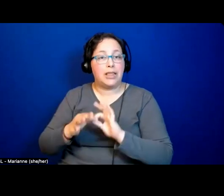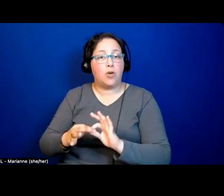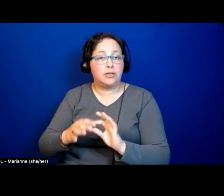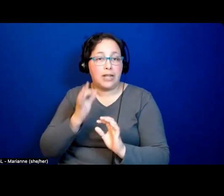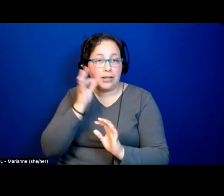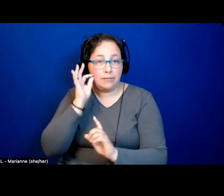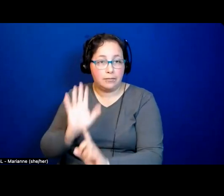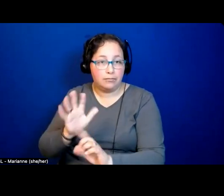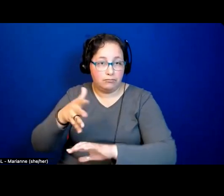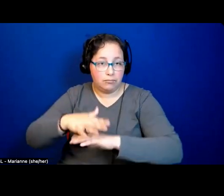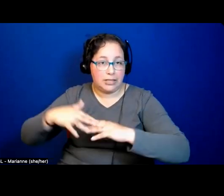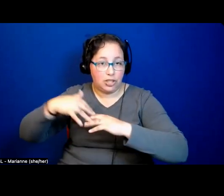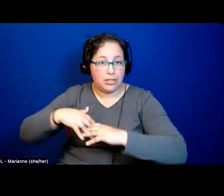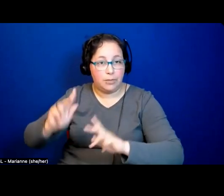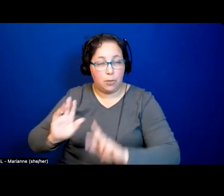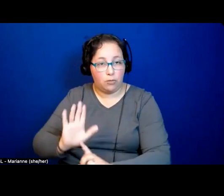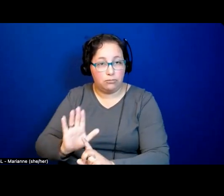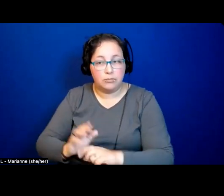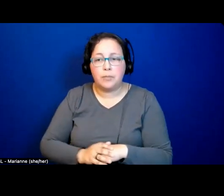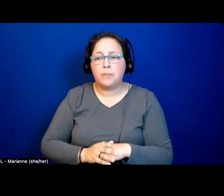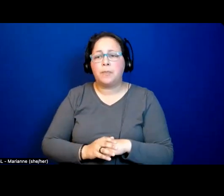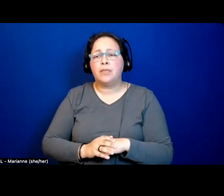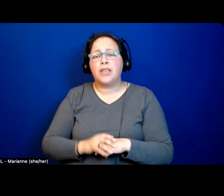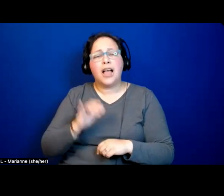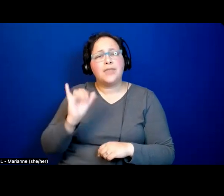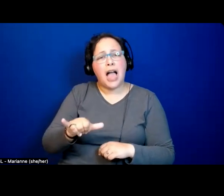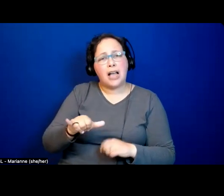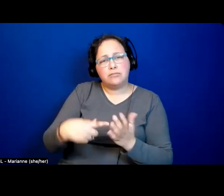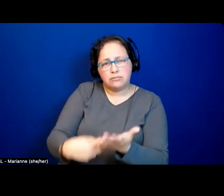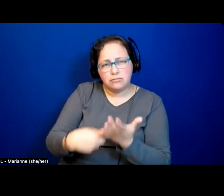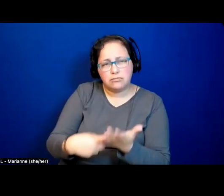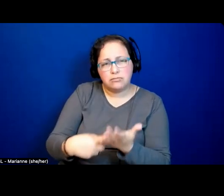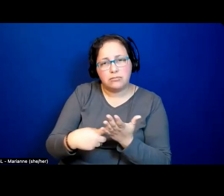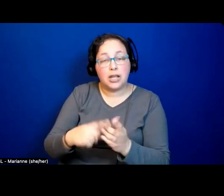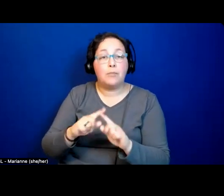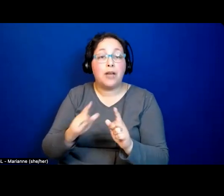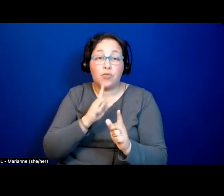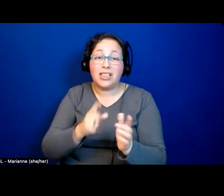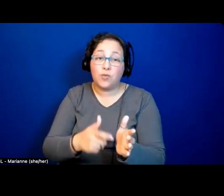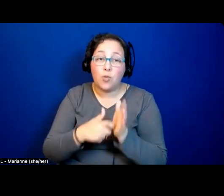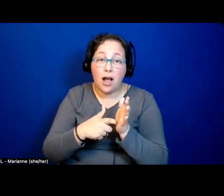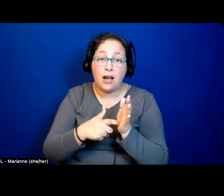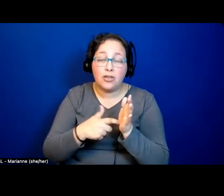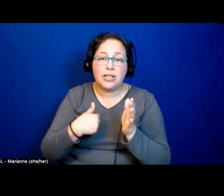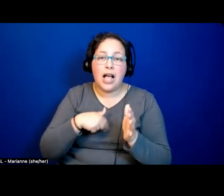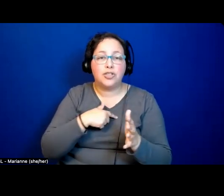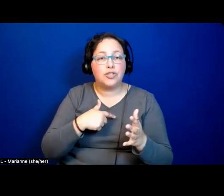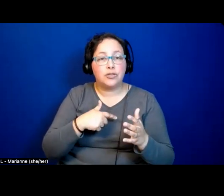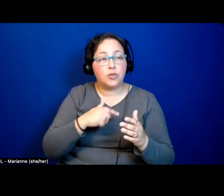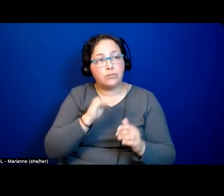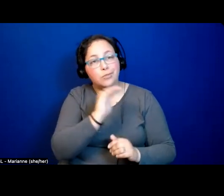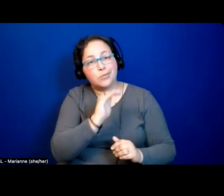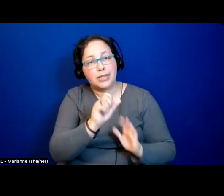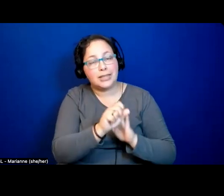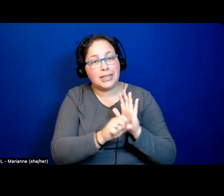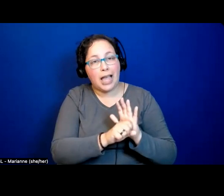of the state and yet requires, as I suggested, perhaps a seizing of the state and definitely